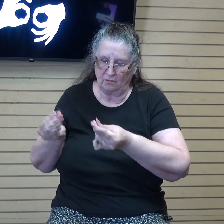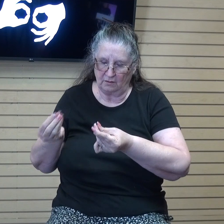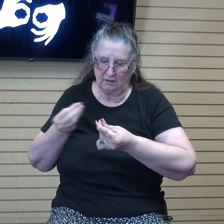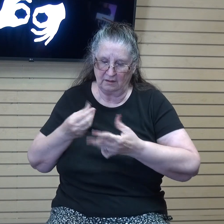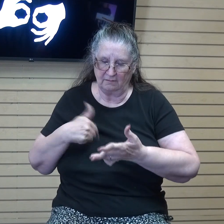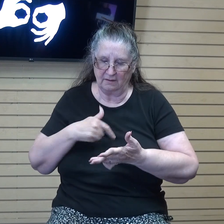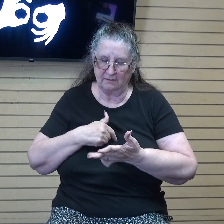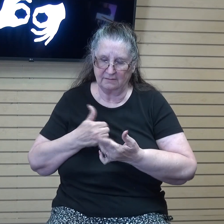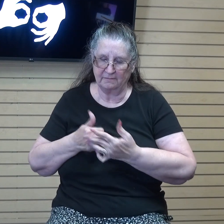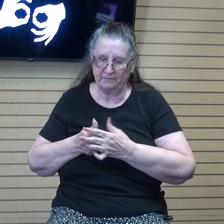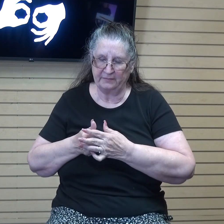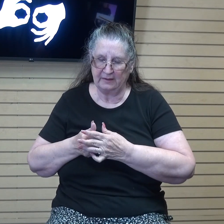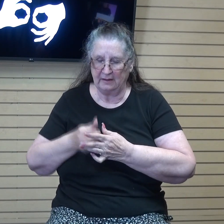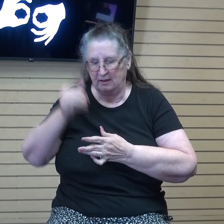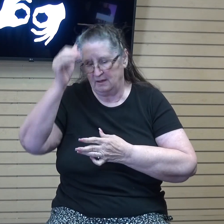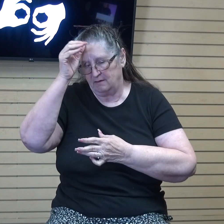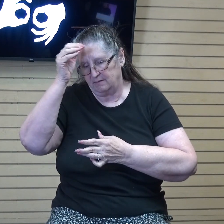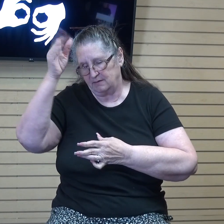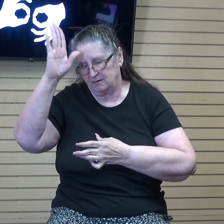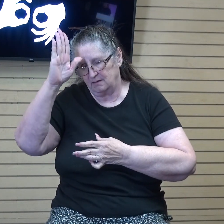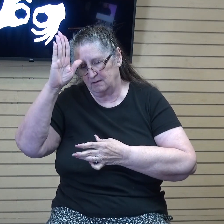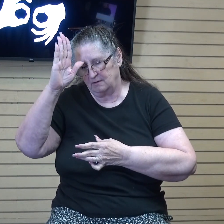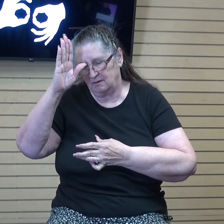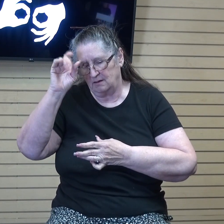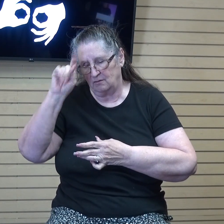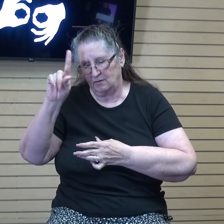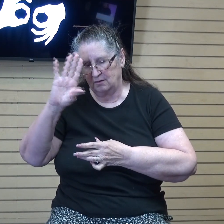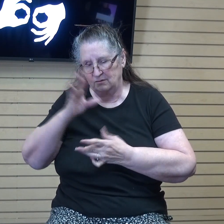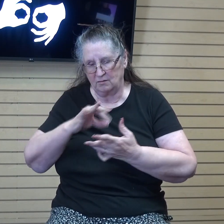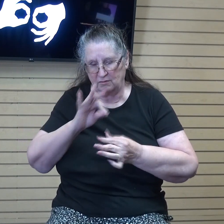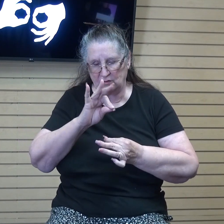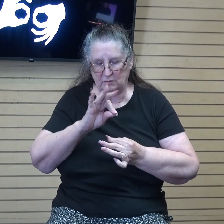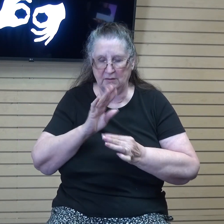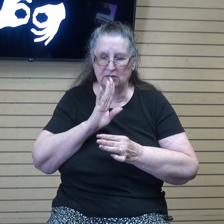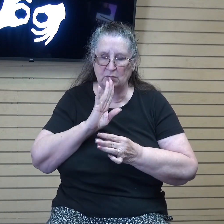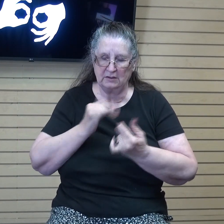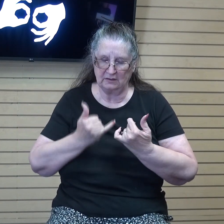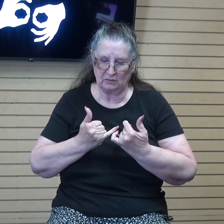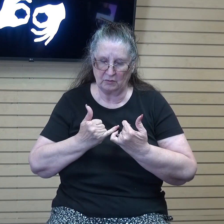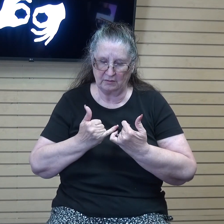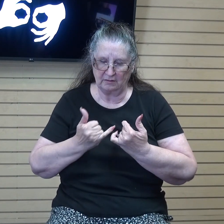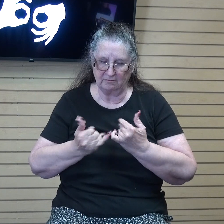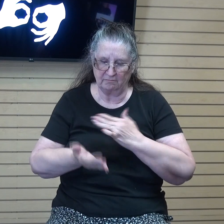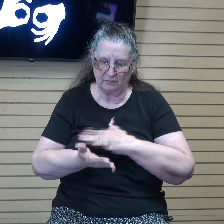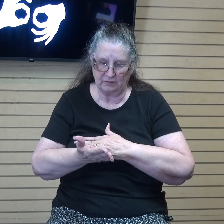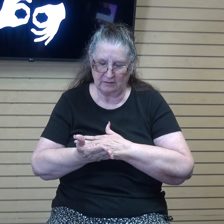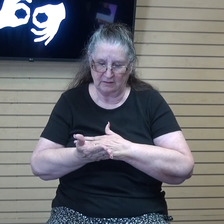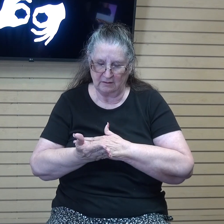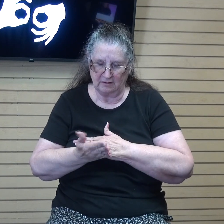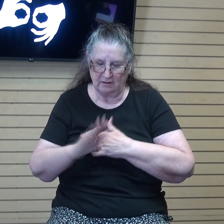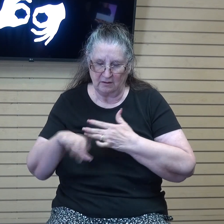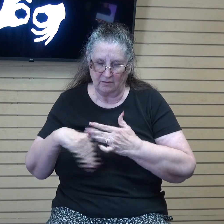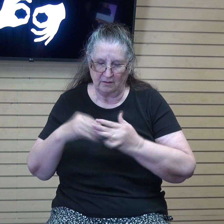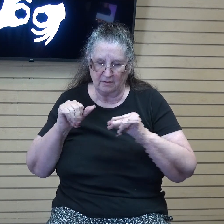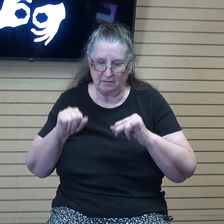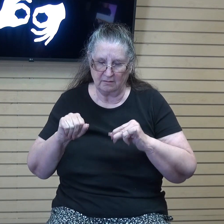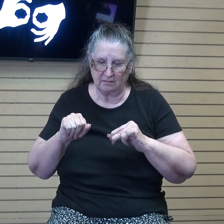Father God, we just ask that it be your Holy Spirit that speaks this morning and that we all might be able to take something from this,